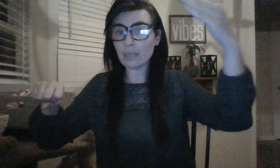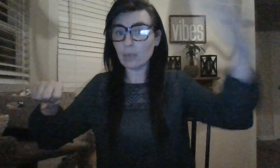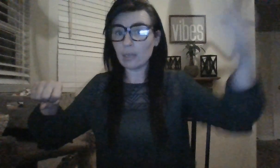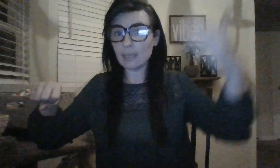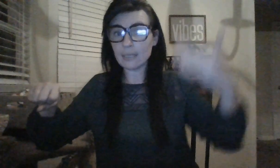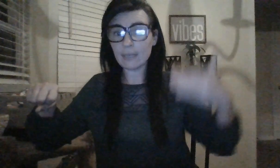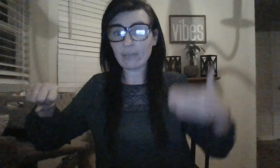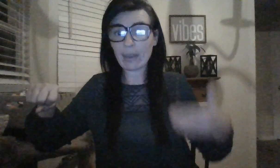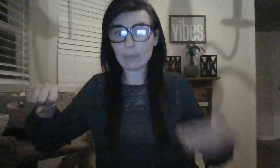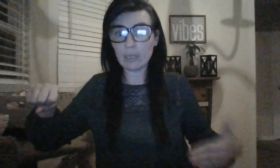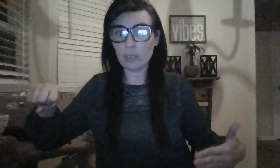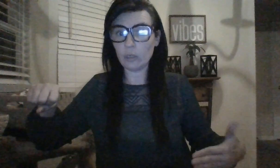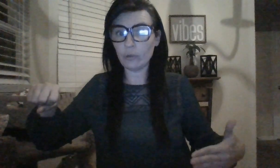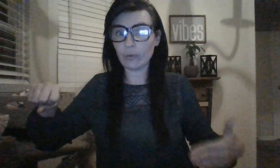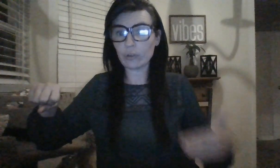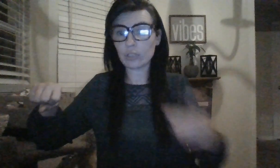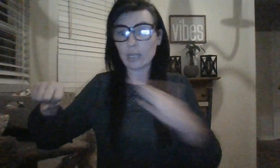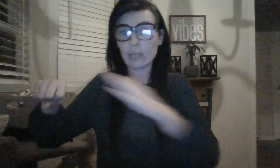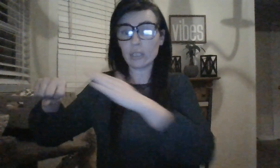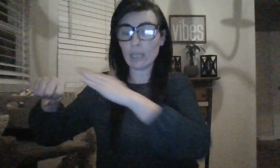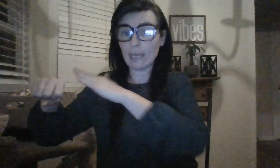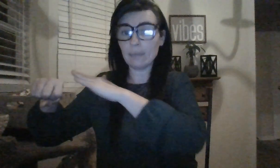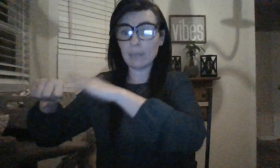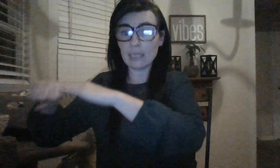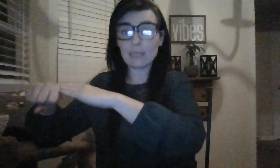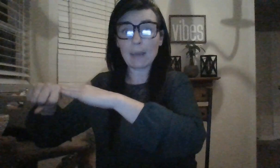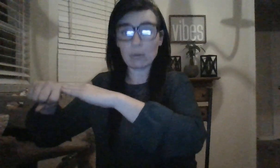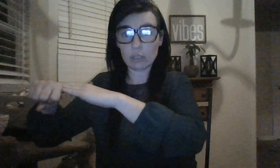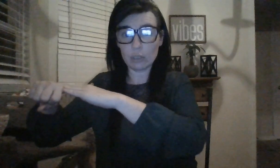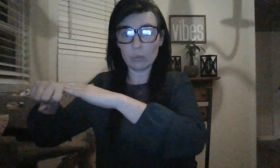like none of these have happened in the universe yet. But it's about to.